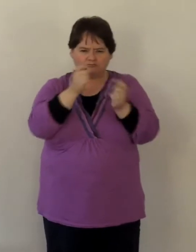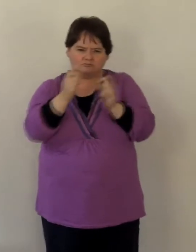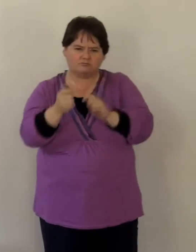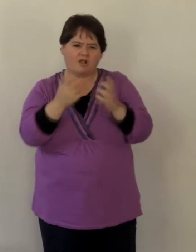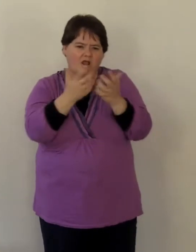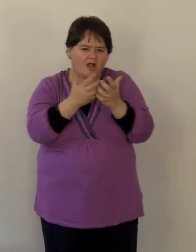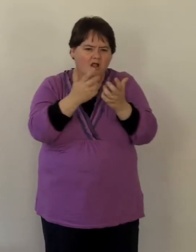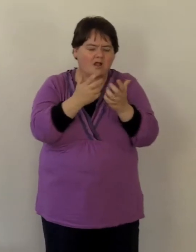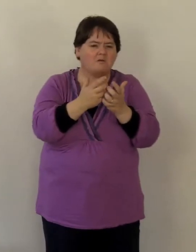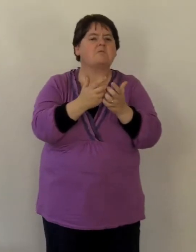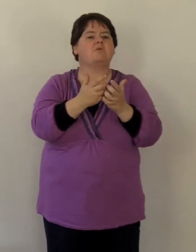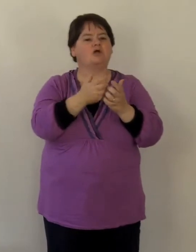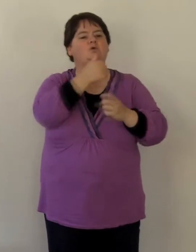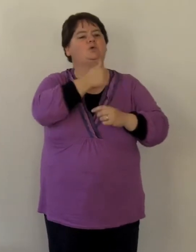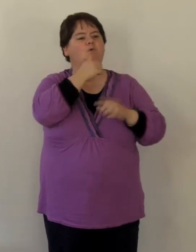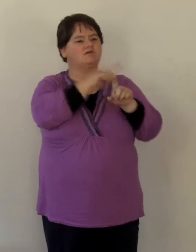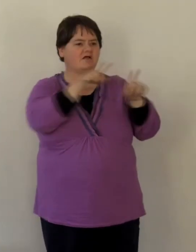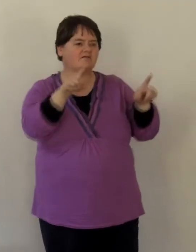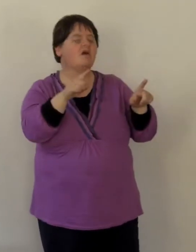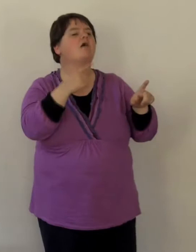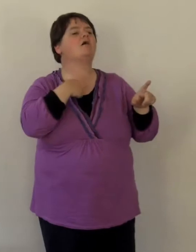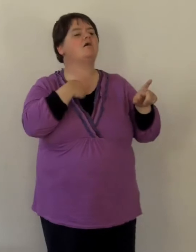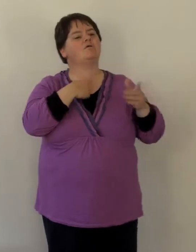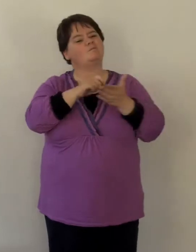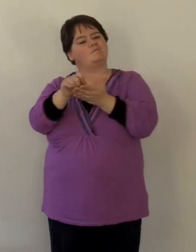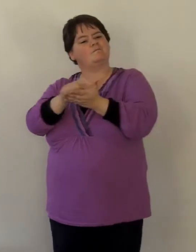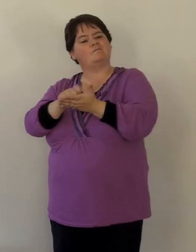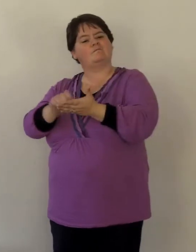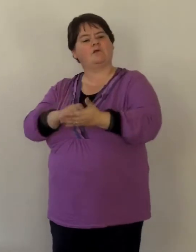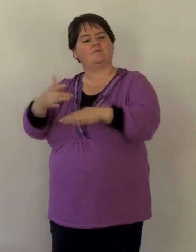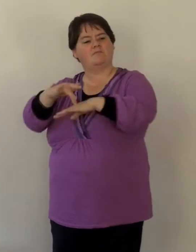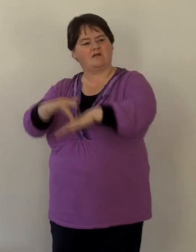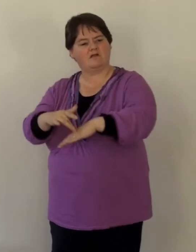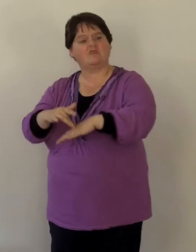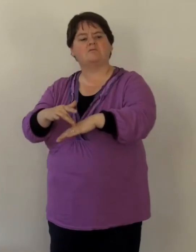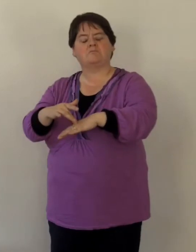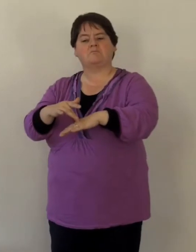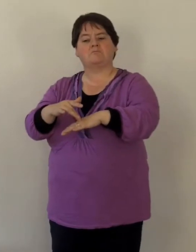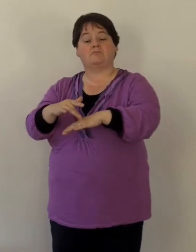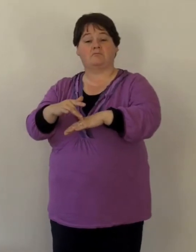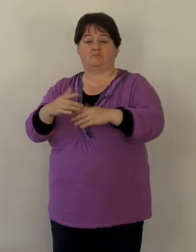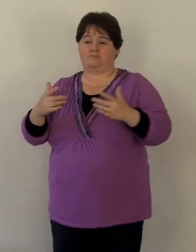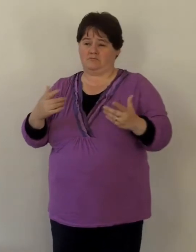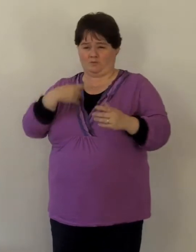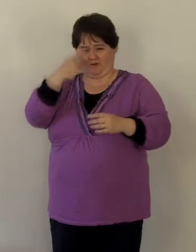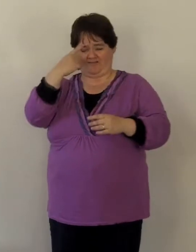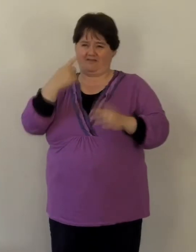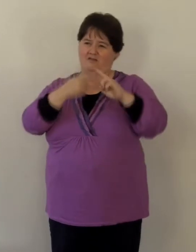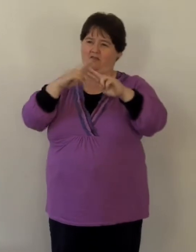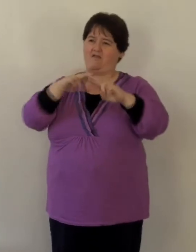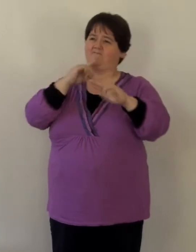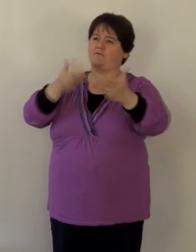And I think what's extraordinary, again, about this play is, if you're on the brink, if you've come out of something and you have opportunity,